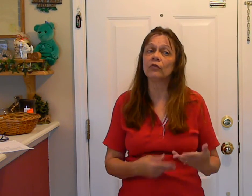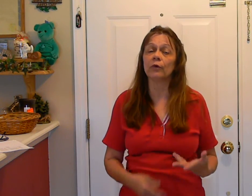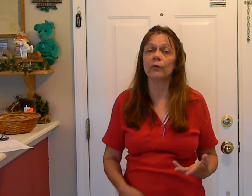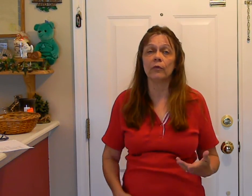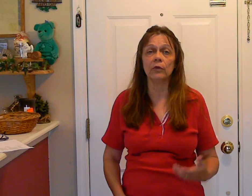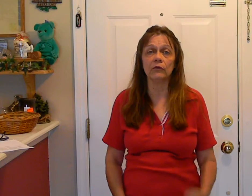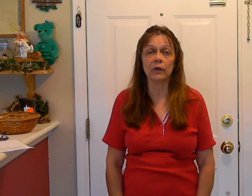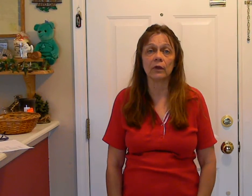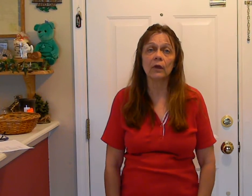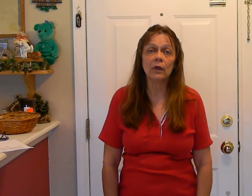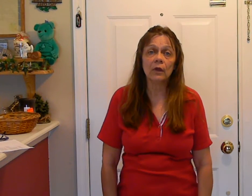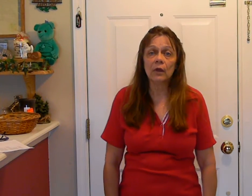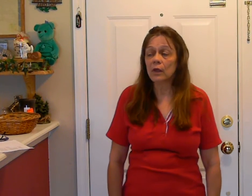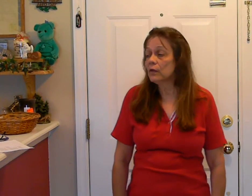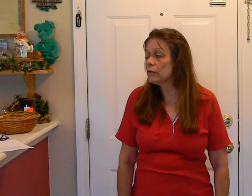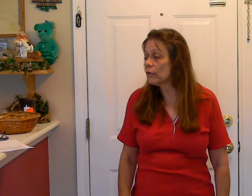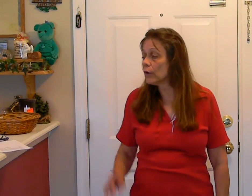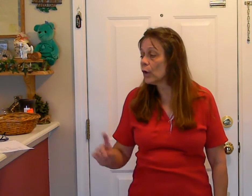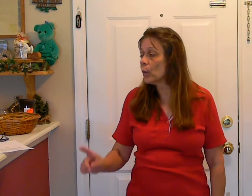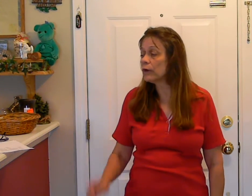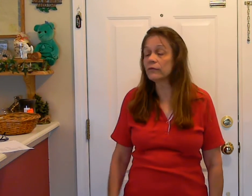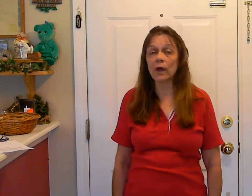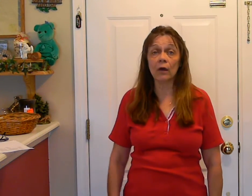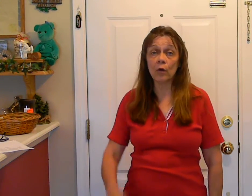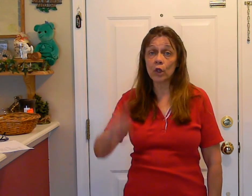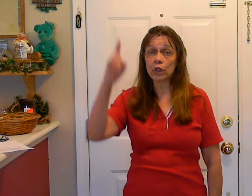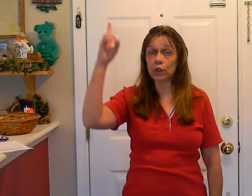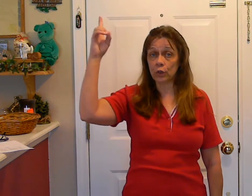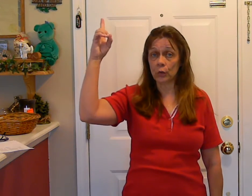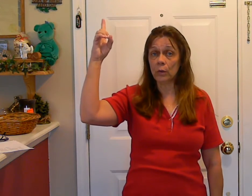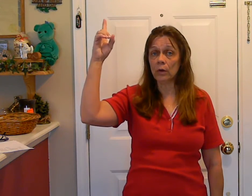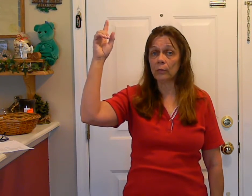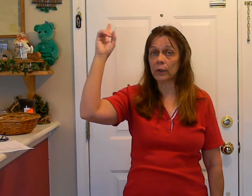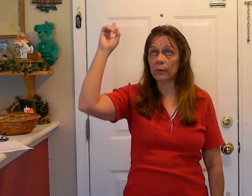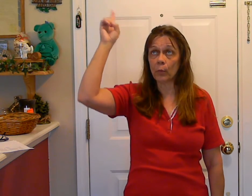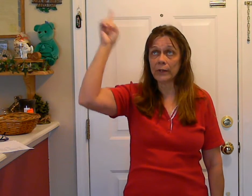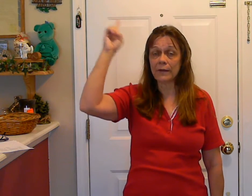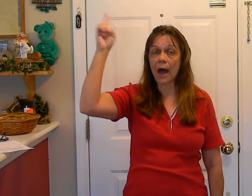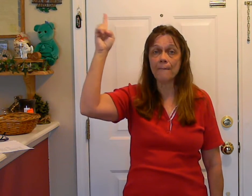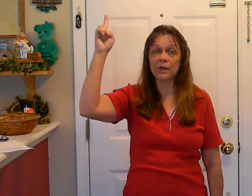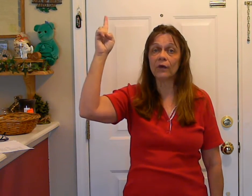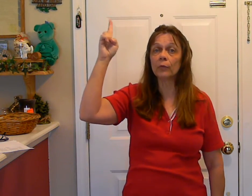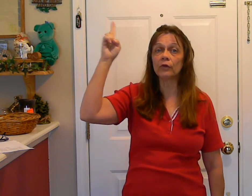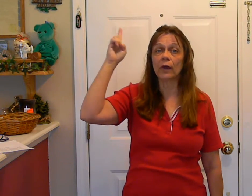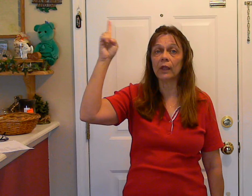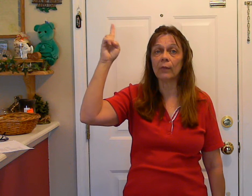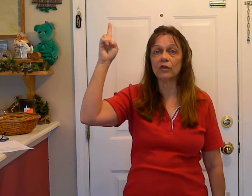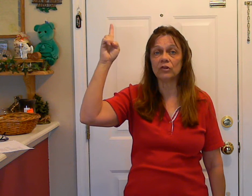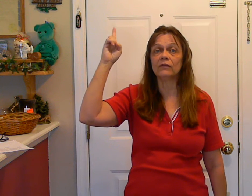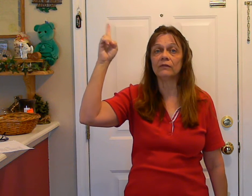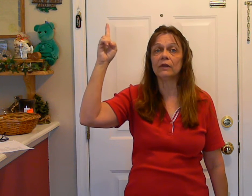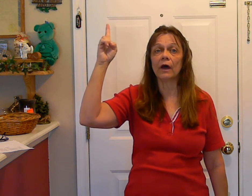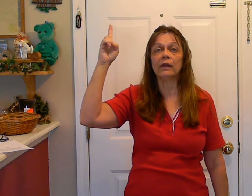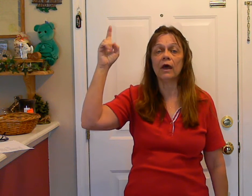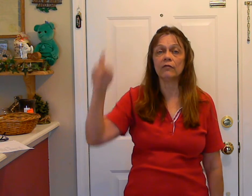do it with the music. So the words go, you, and we're going to point up because we're talking about Jesus and God in heaven.